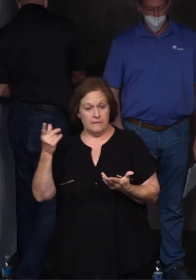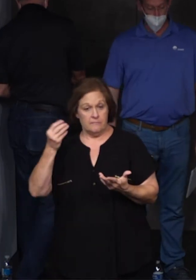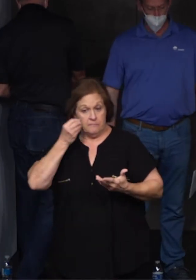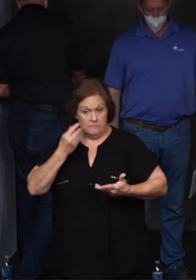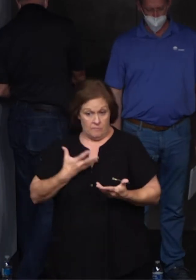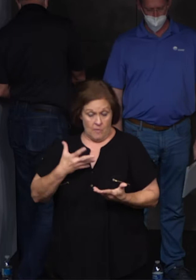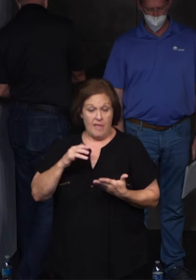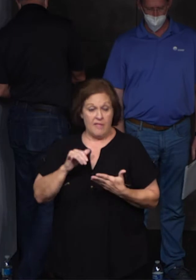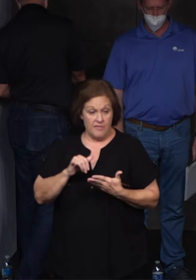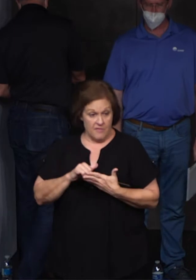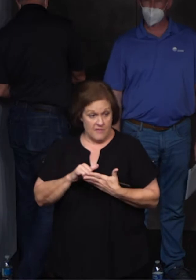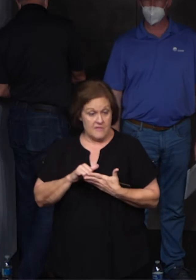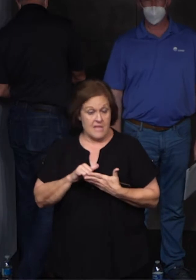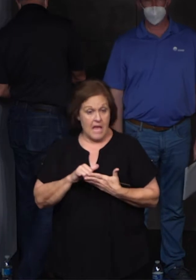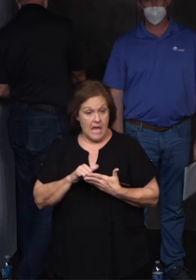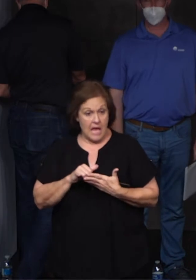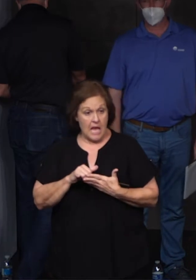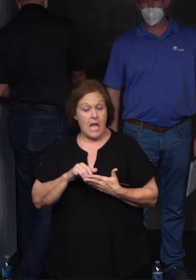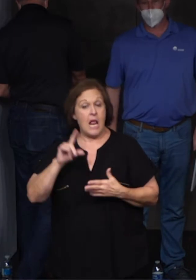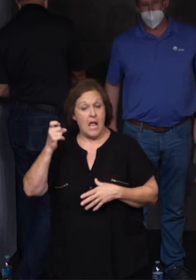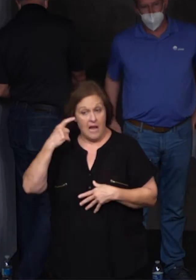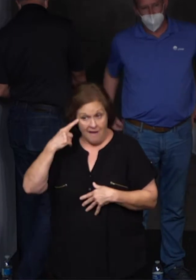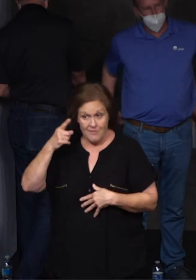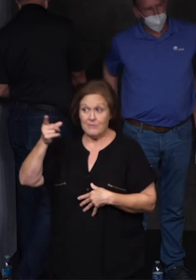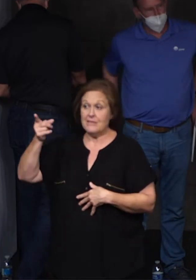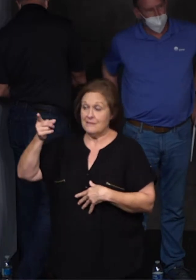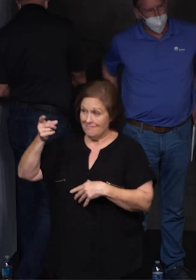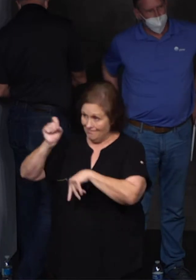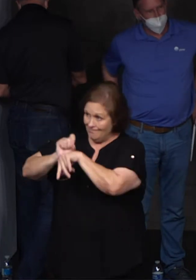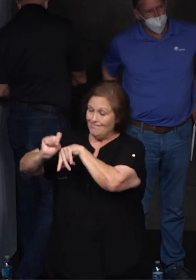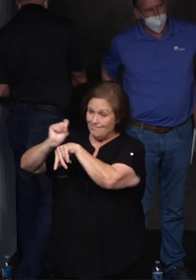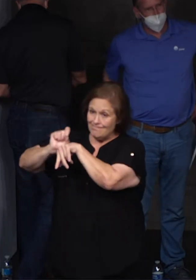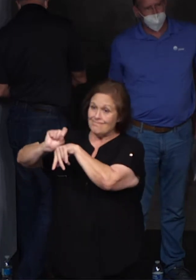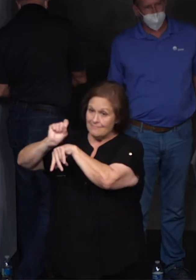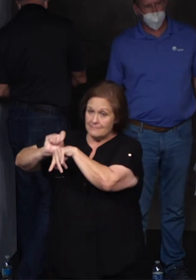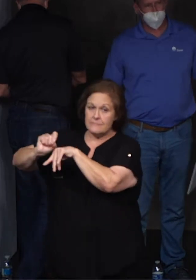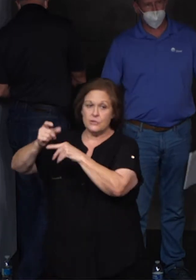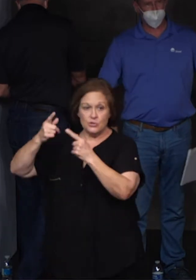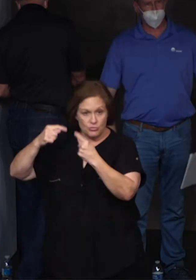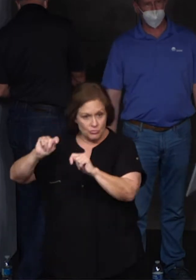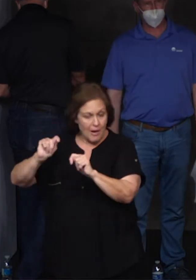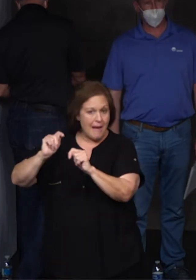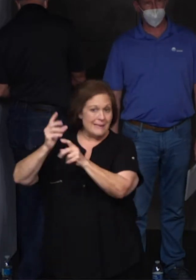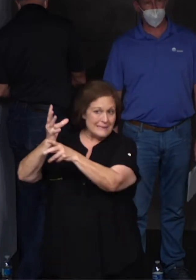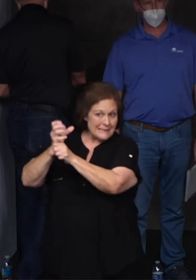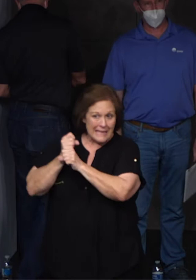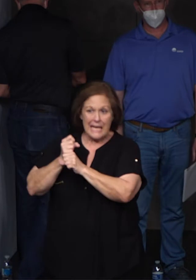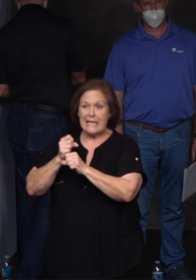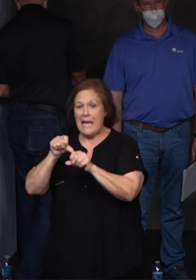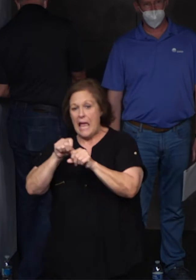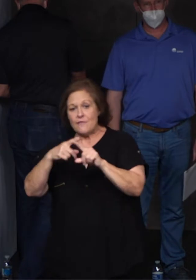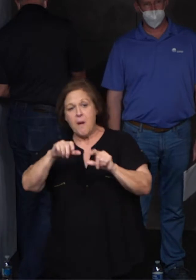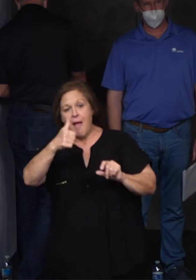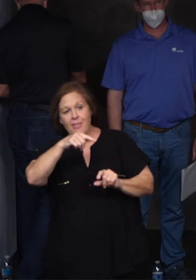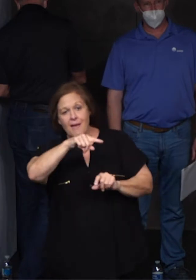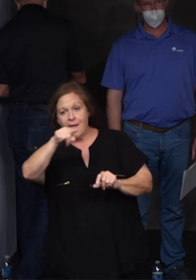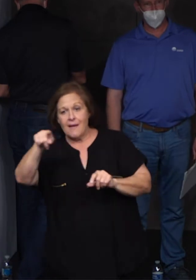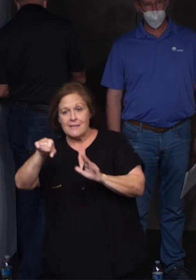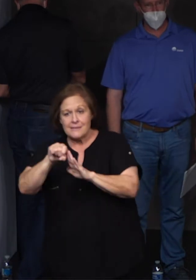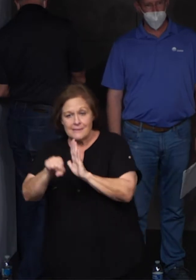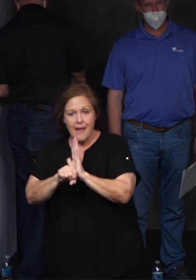that much higher levels of government are working on this issue. We're trying to get inventory from other states and other